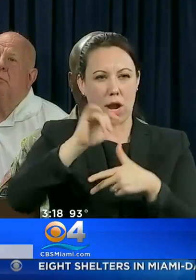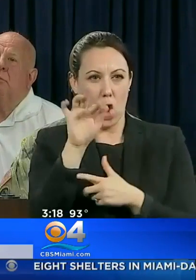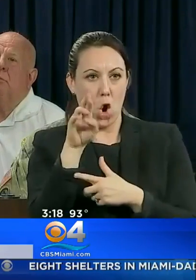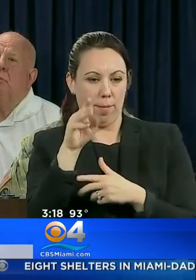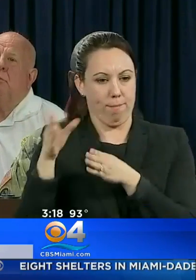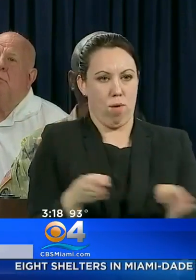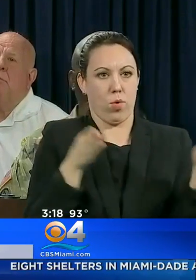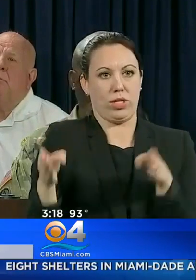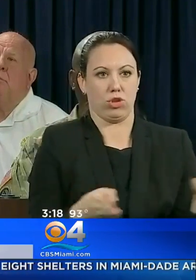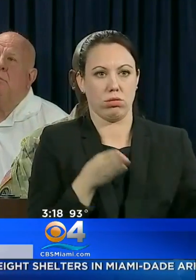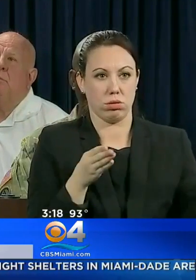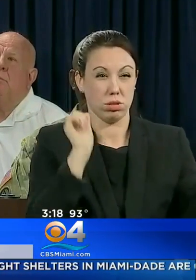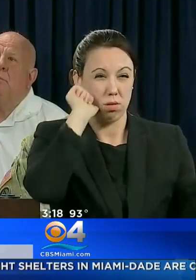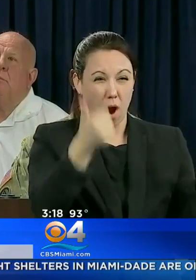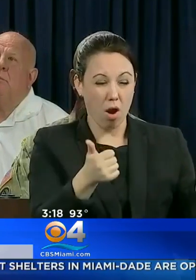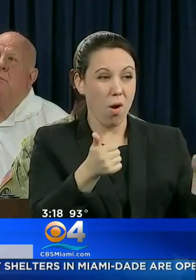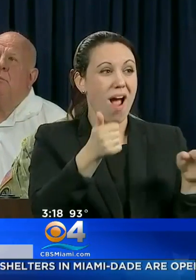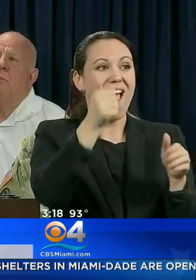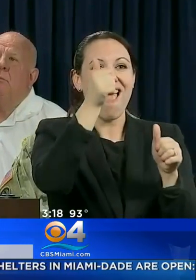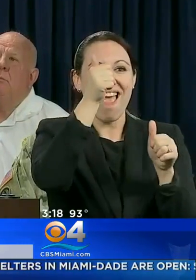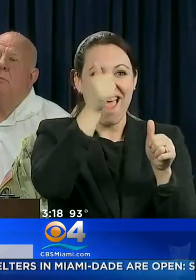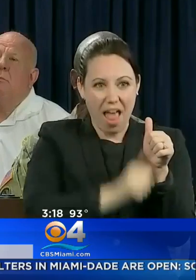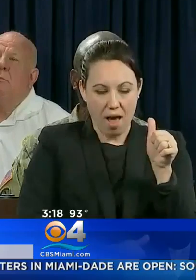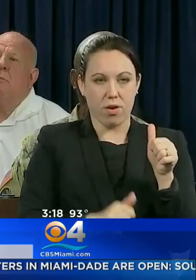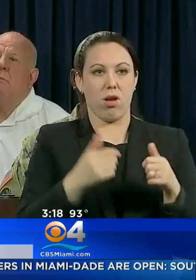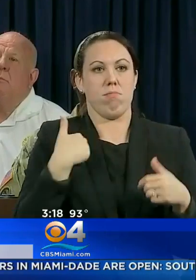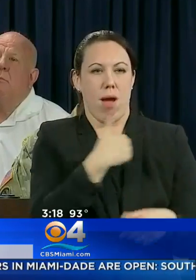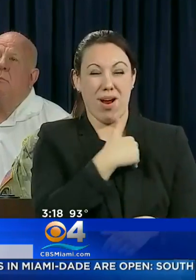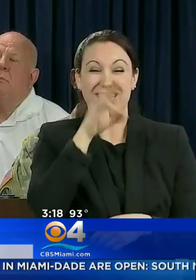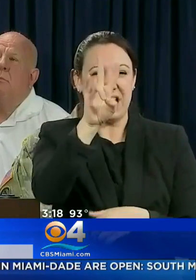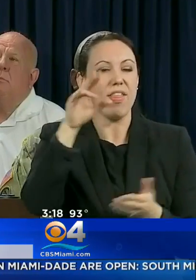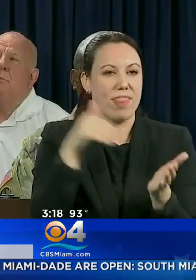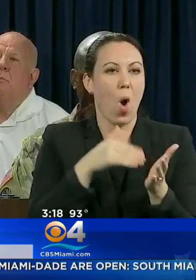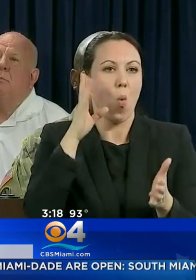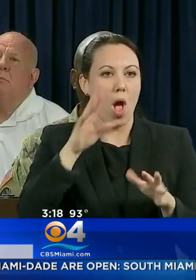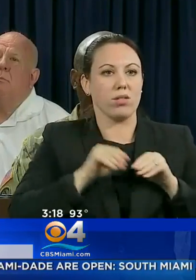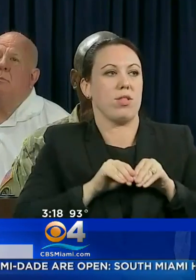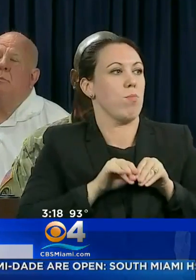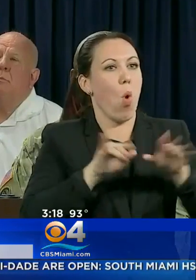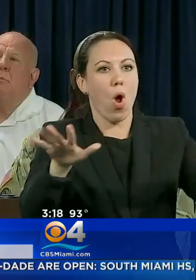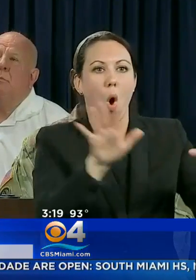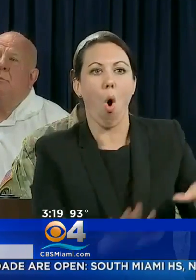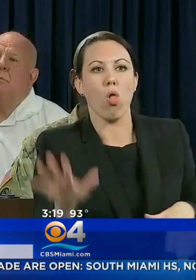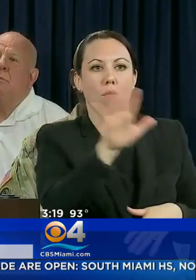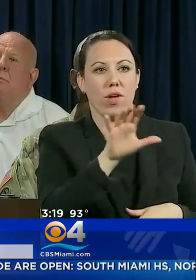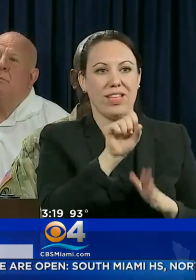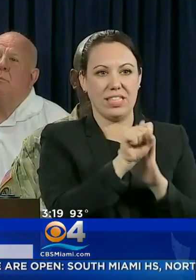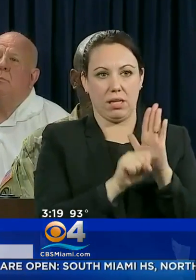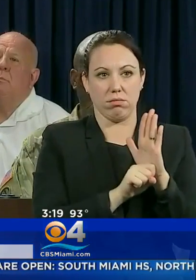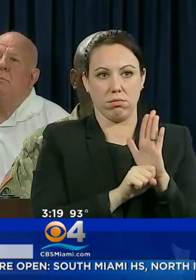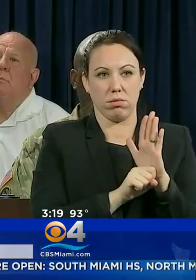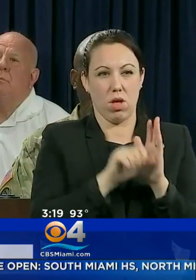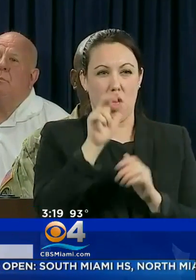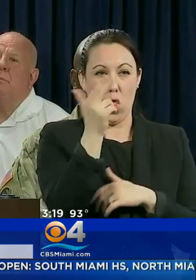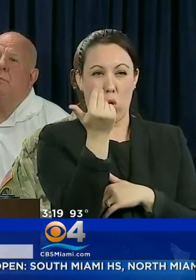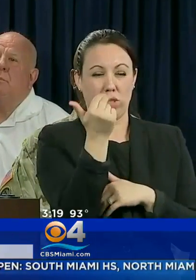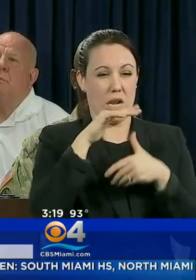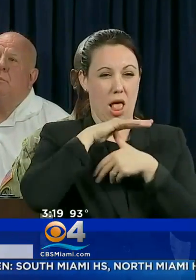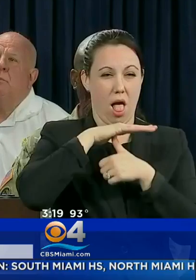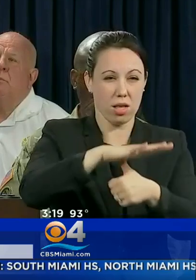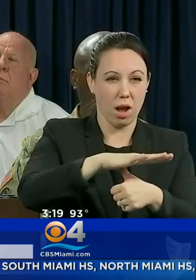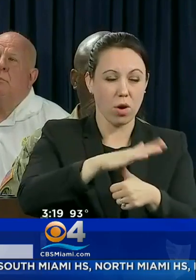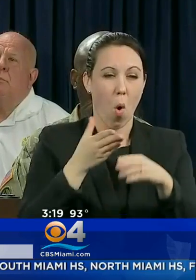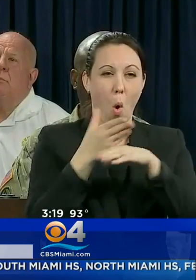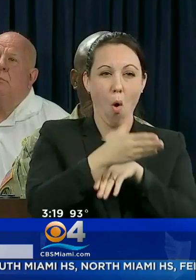PREPARATION. TOMORROW, EVERY AVAILABLE MEMBER OF THE NATIONAL GUARD, 7,000 WILL BE DEPLOYED AROUND THE STATE. 13 HELICOPTERS AND MORE THAN